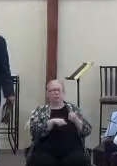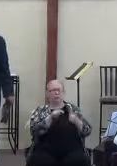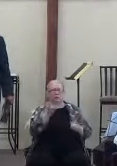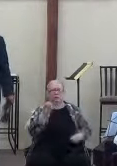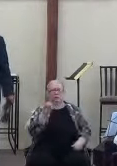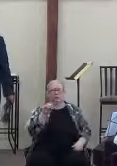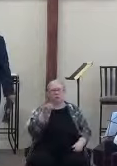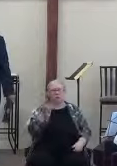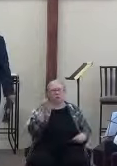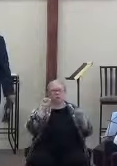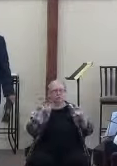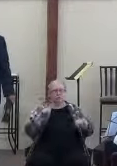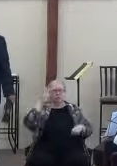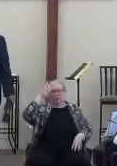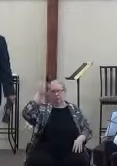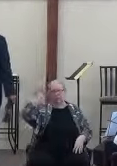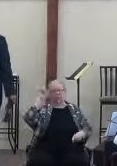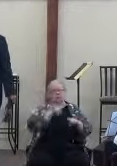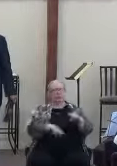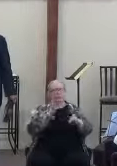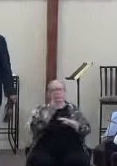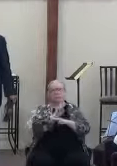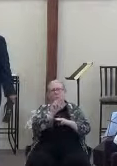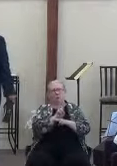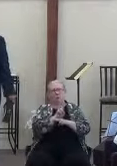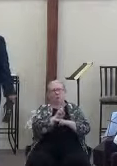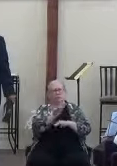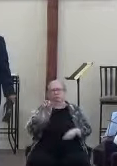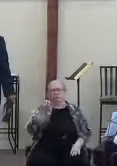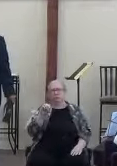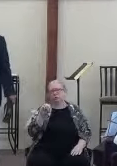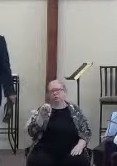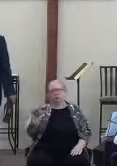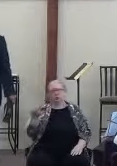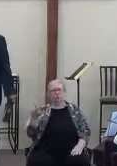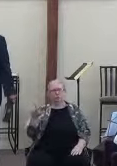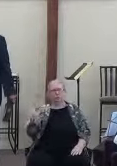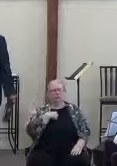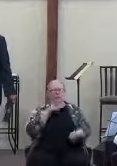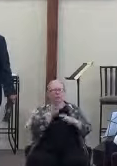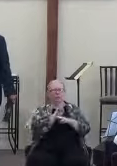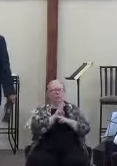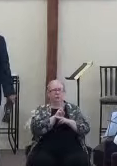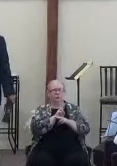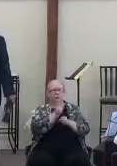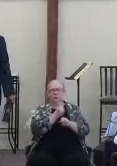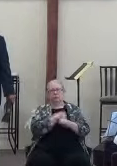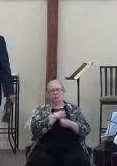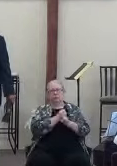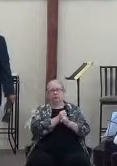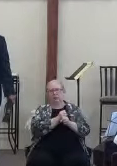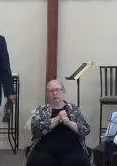use them anymore. And he said, tools that I use to build the ramps, the bolts, the screws,